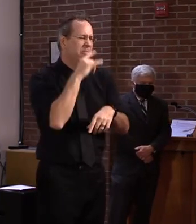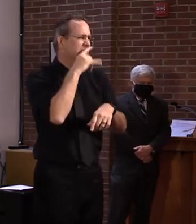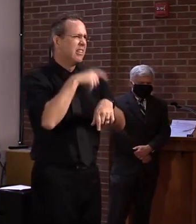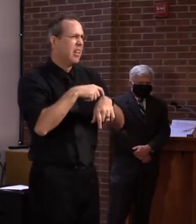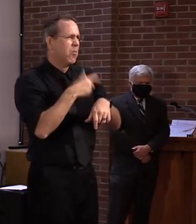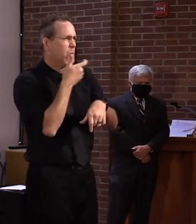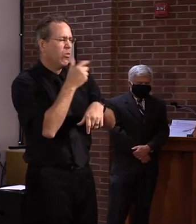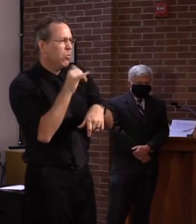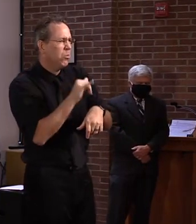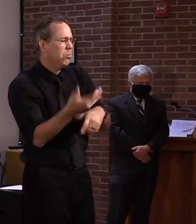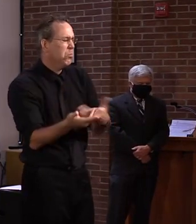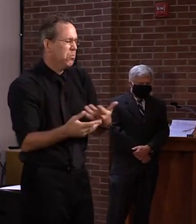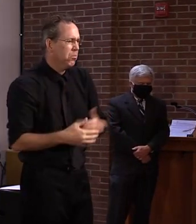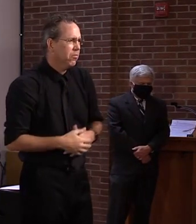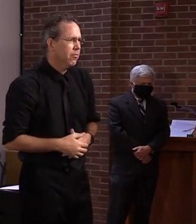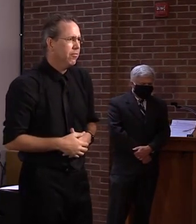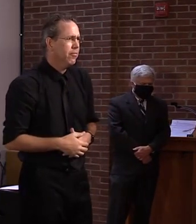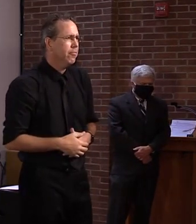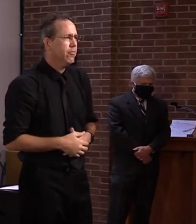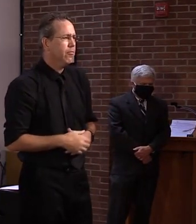and the typical,